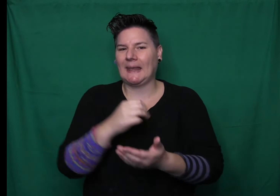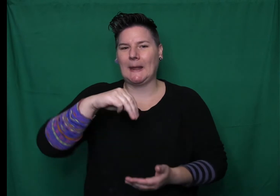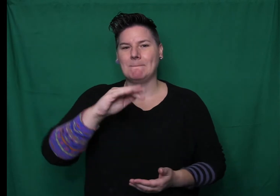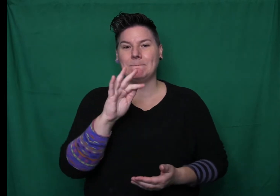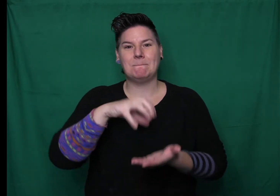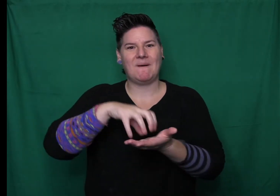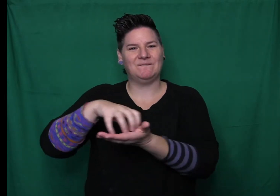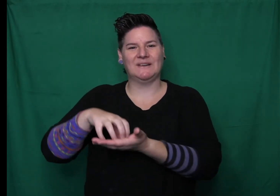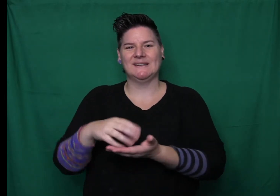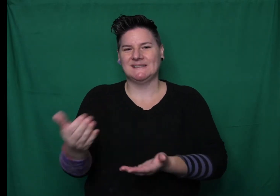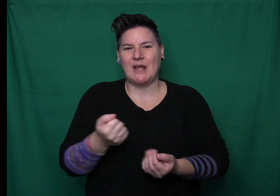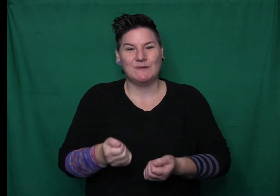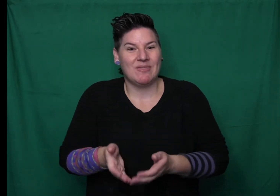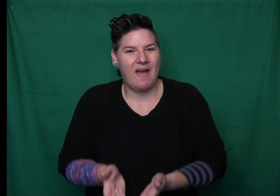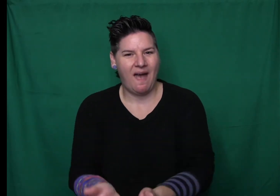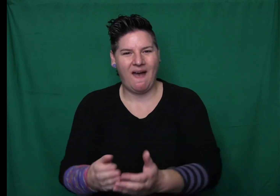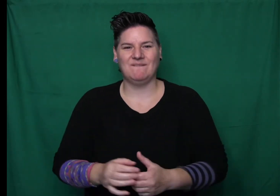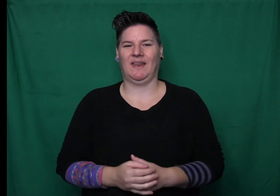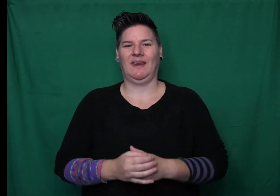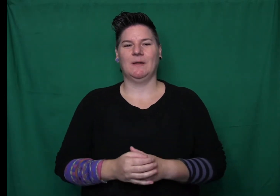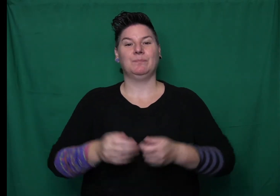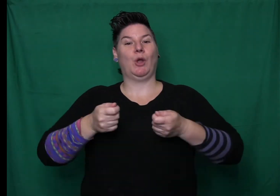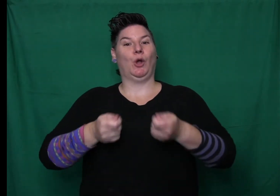Cook, said Dorry, I've come to sweep the kitchen for you.